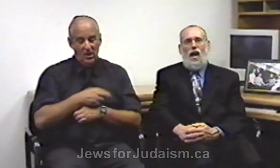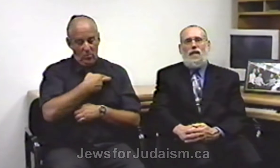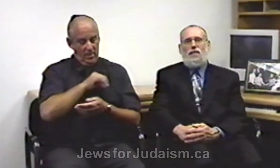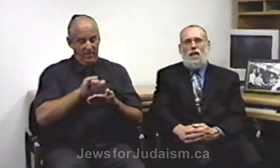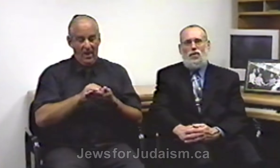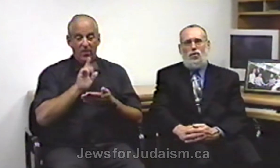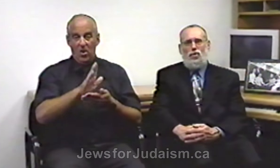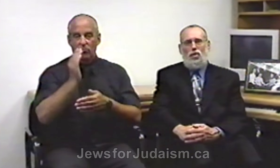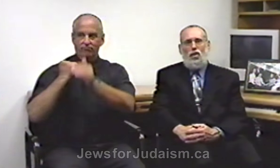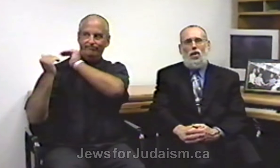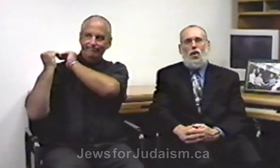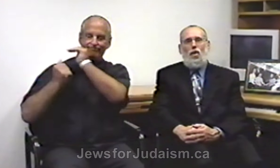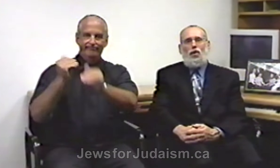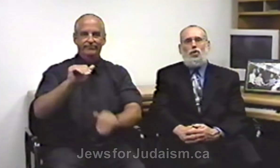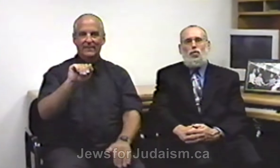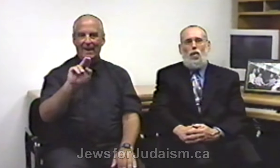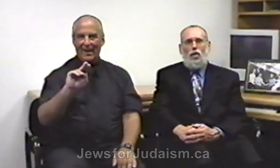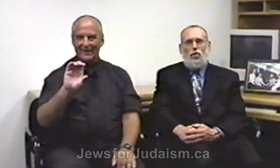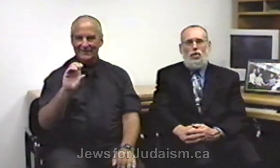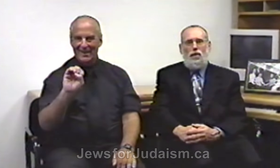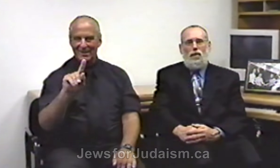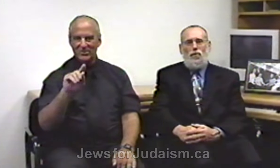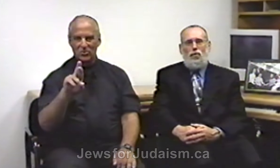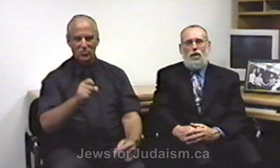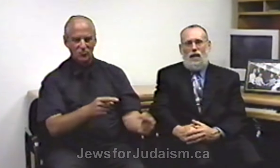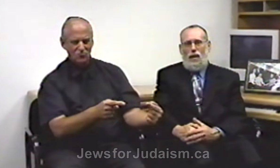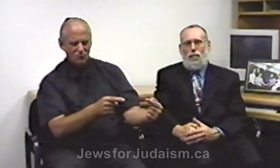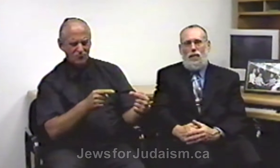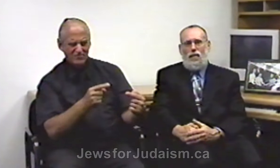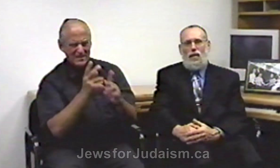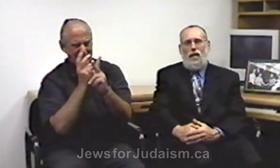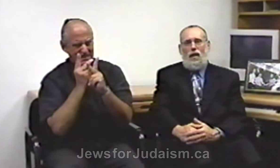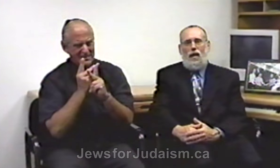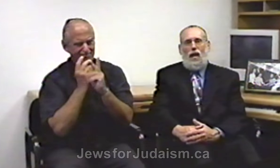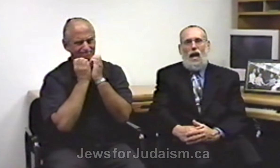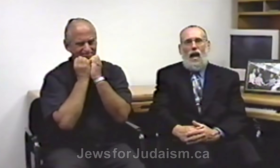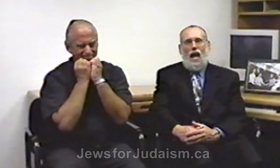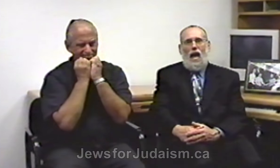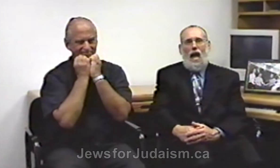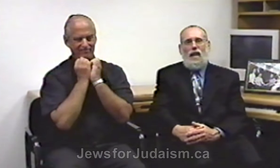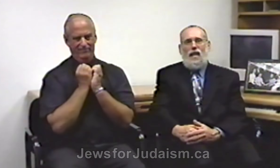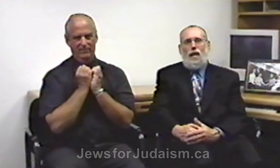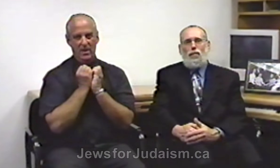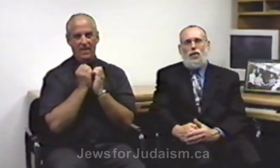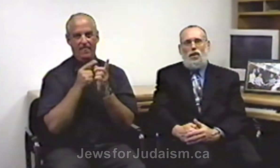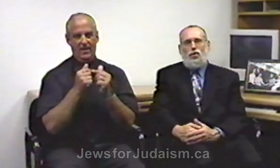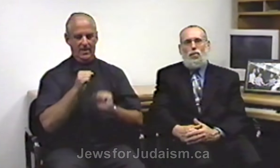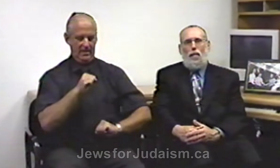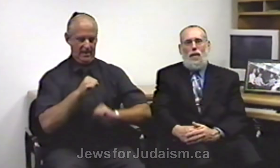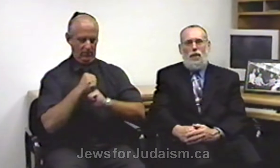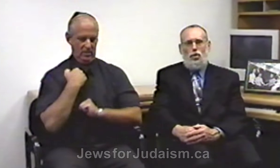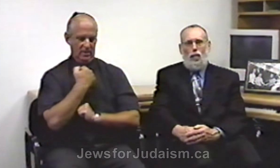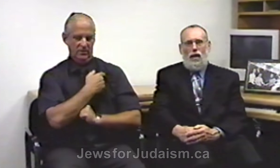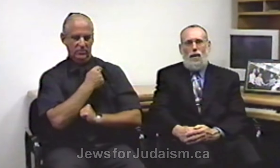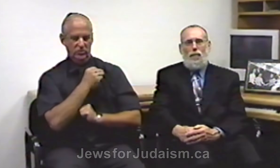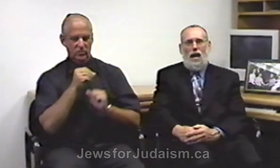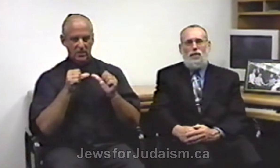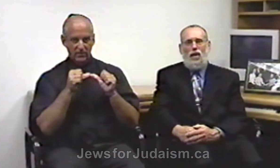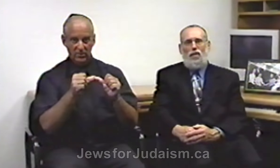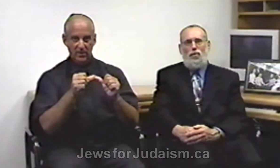ancestors struggled to keep and enabled us to perpetuate and pass on